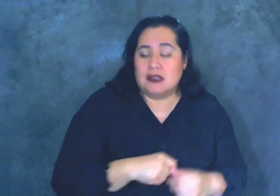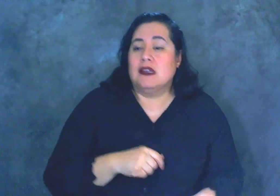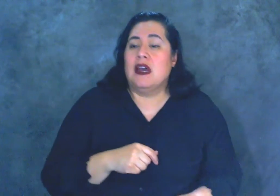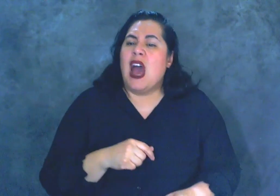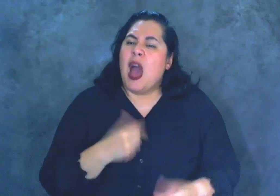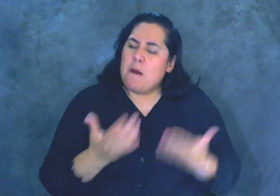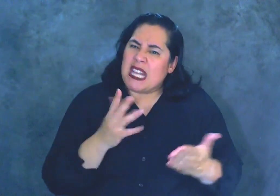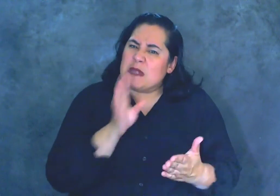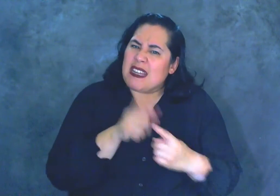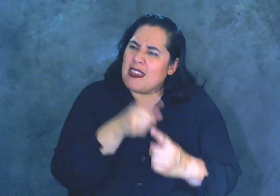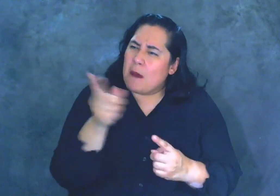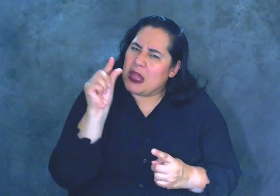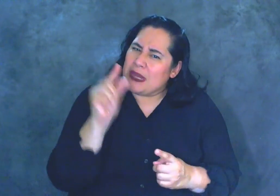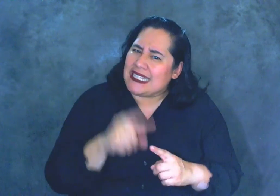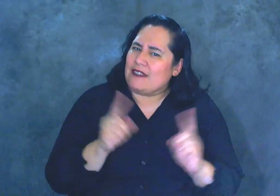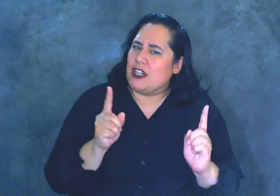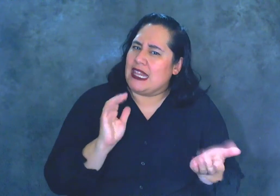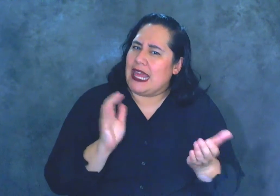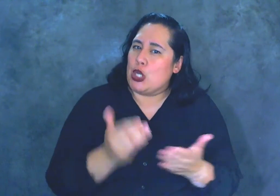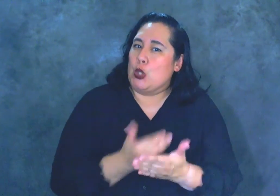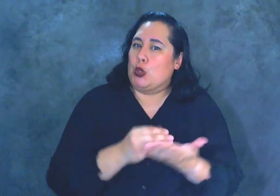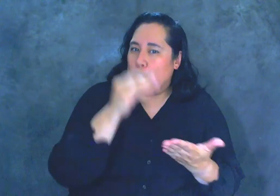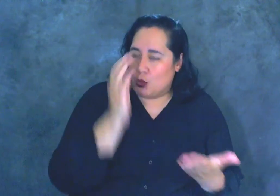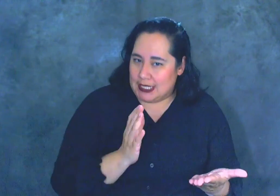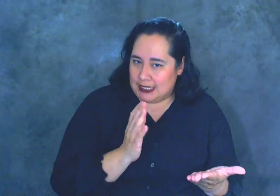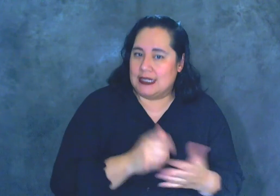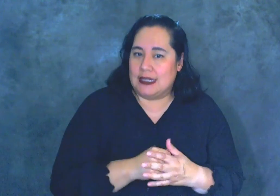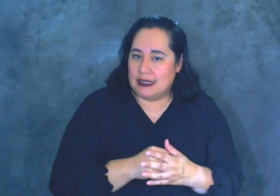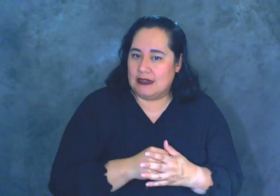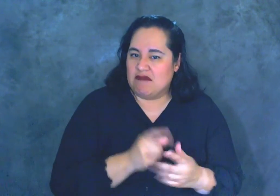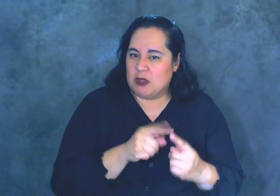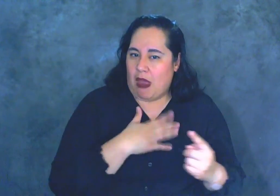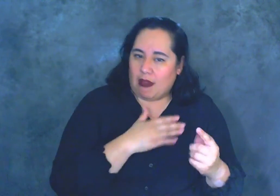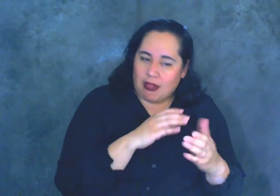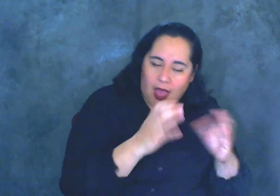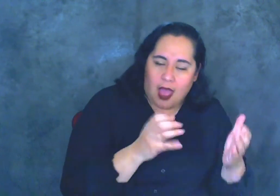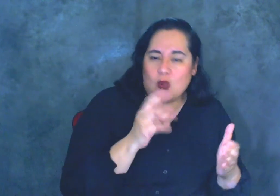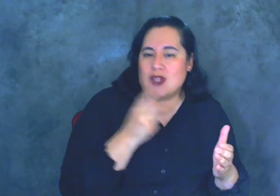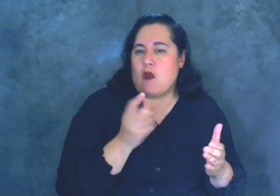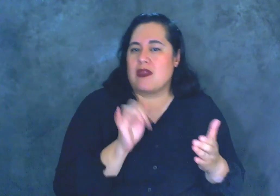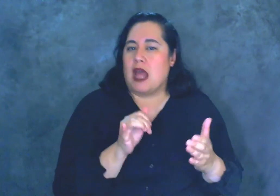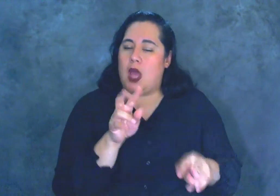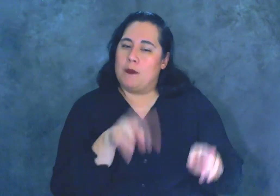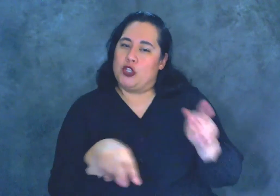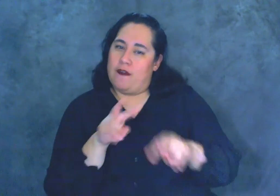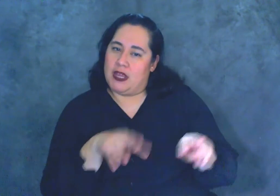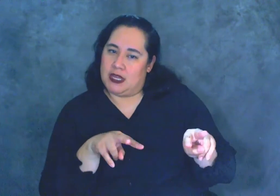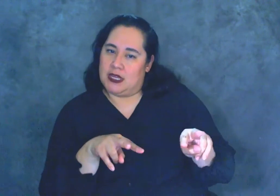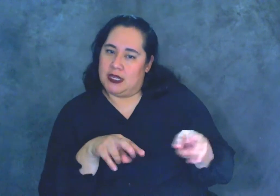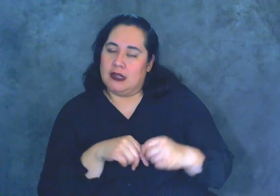might speak to them a little differently than a new student to my class or someone that's observing. I